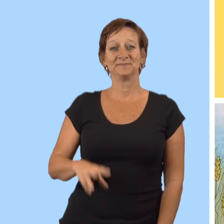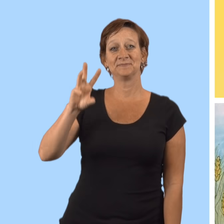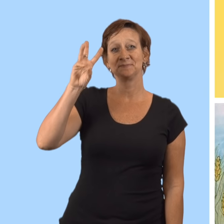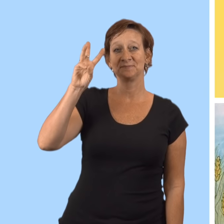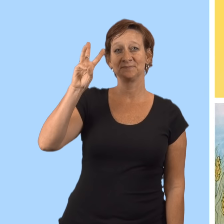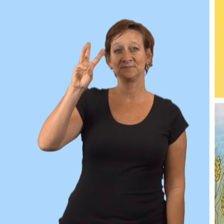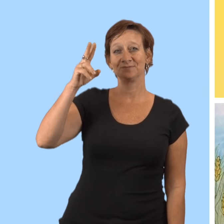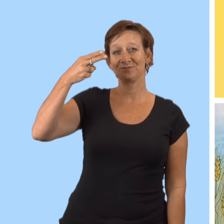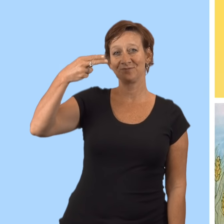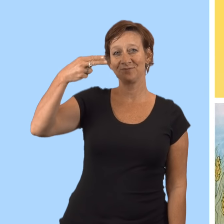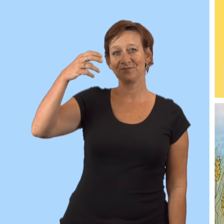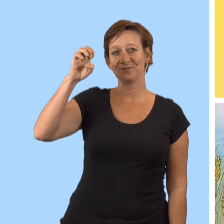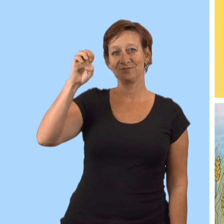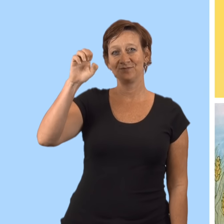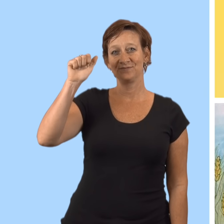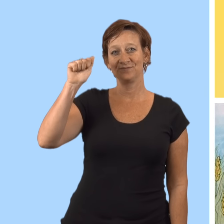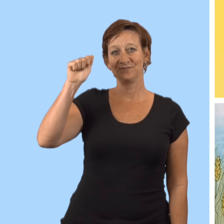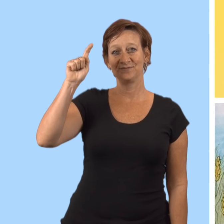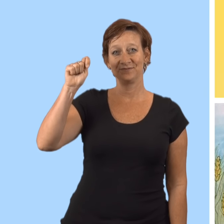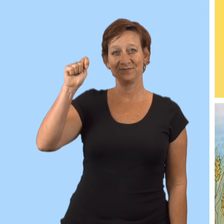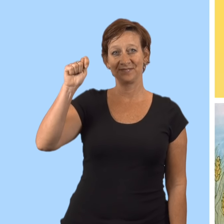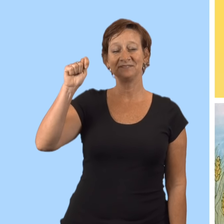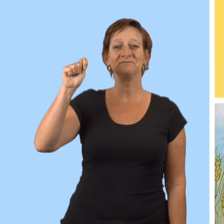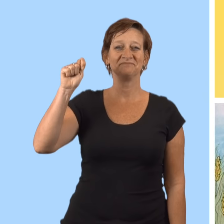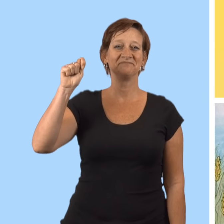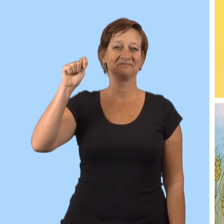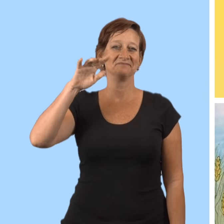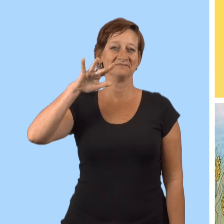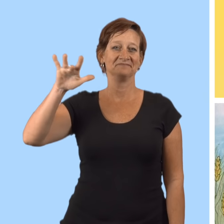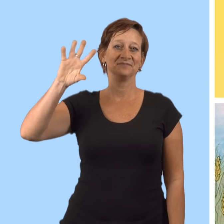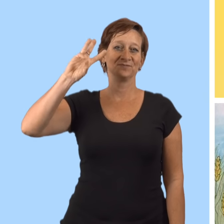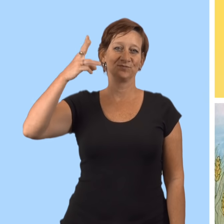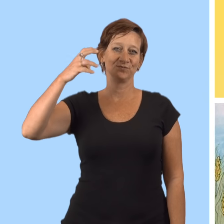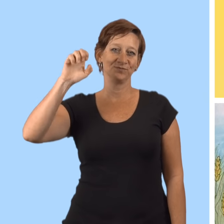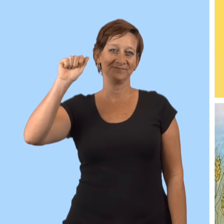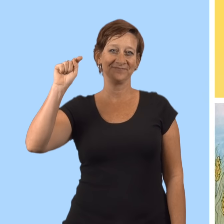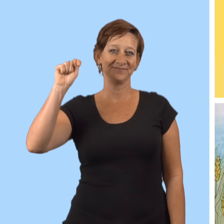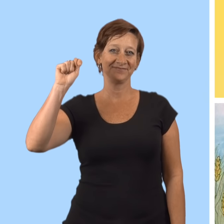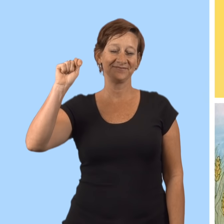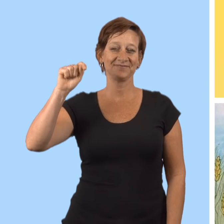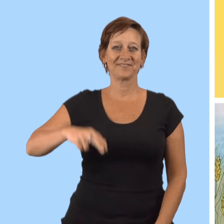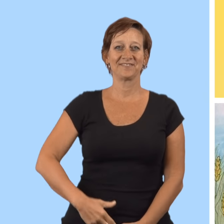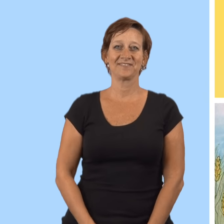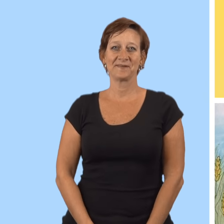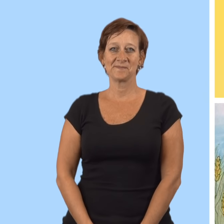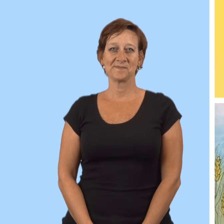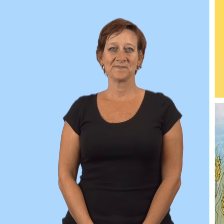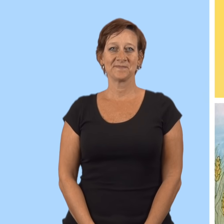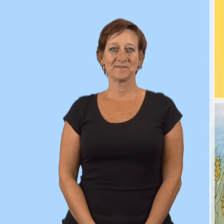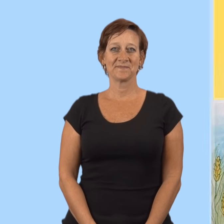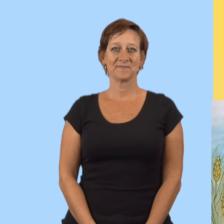wheat wheat wheat wheat wheat holy dean old many eyes how